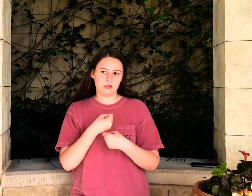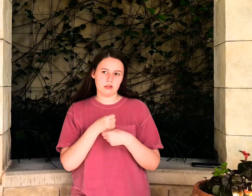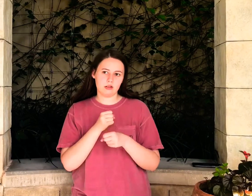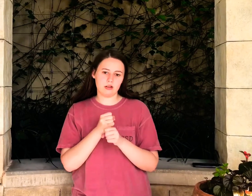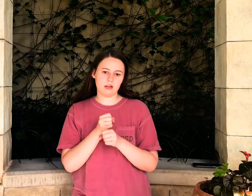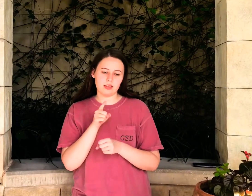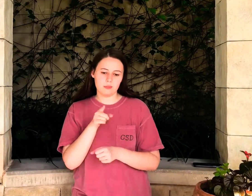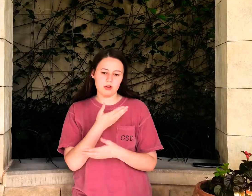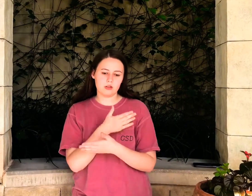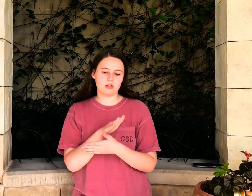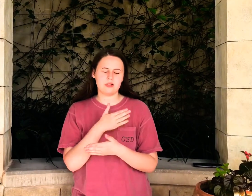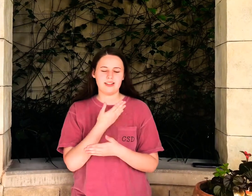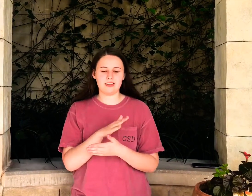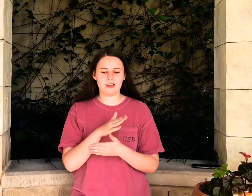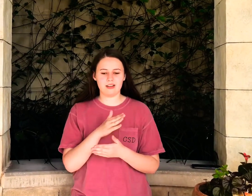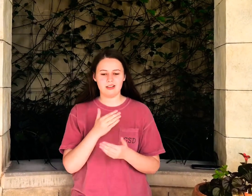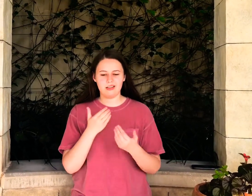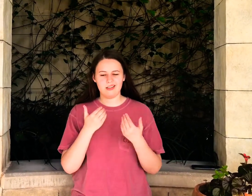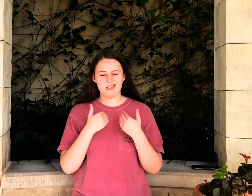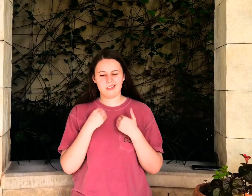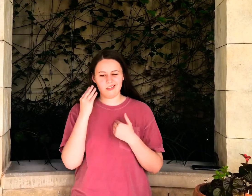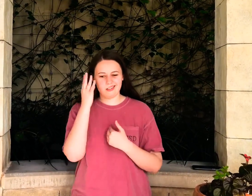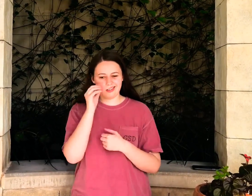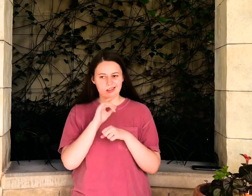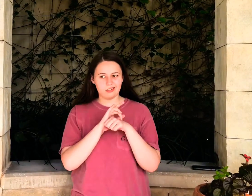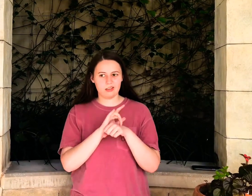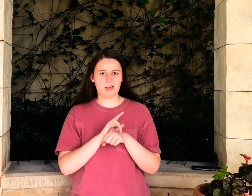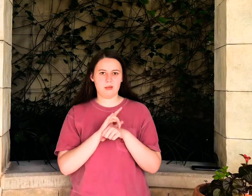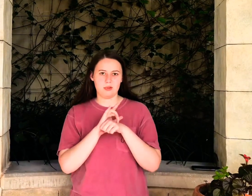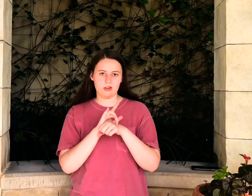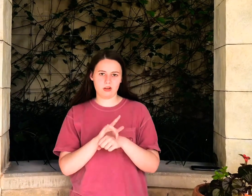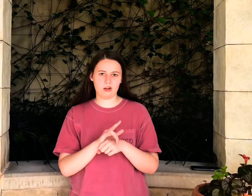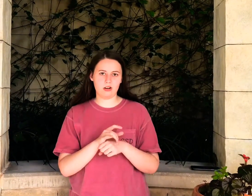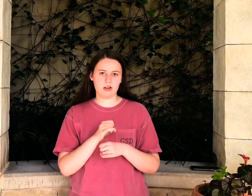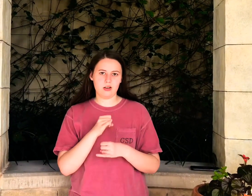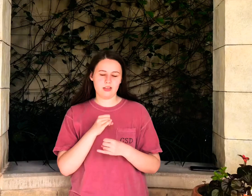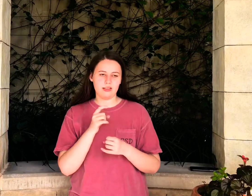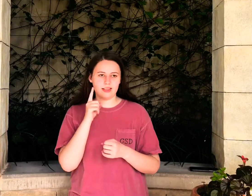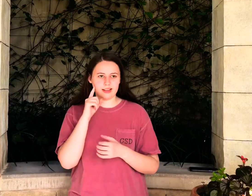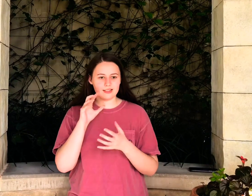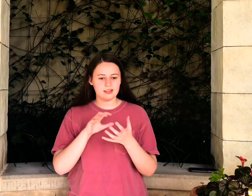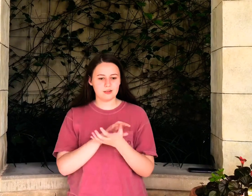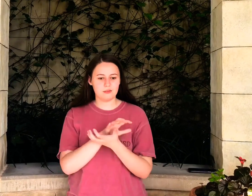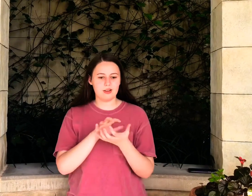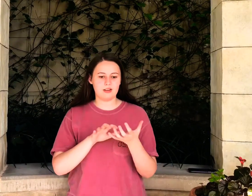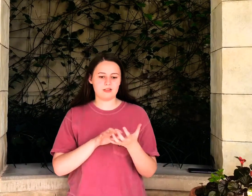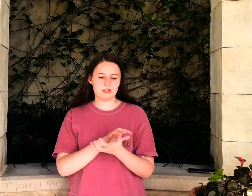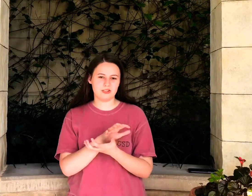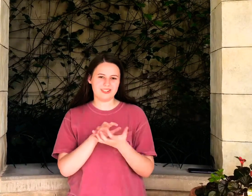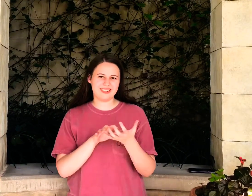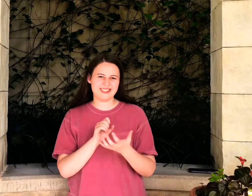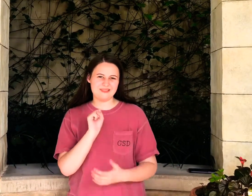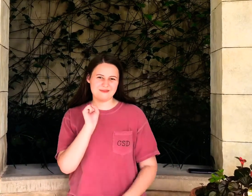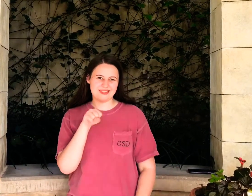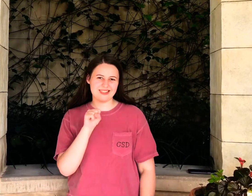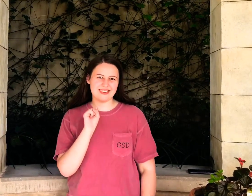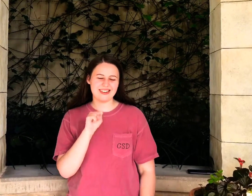That makes you sing along And get you thinking about her Then the last several miles turn into a blur, yeah